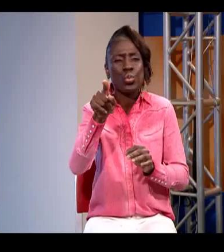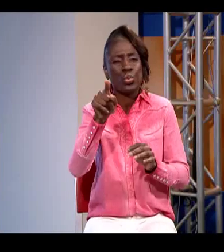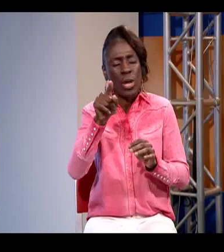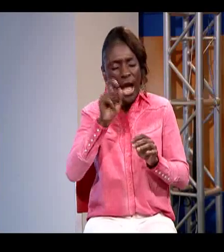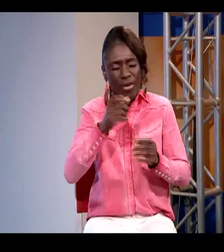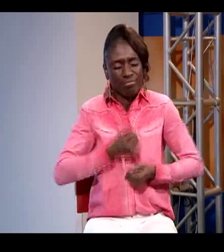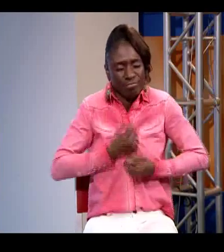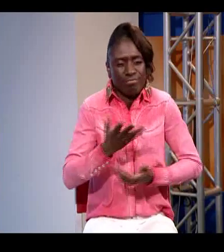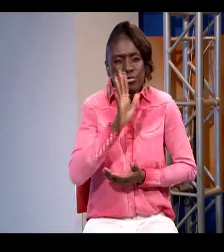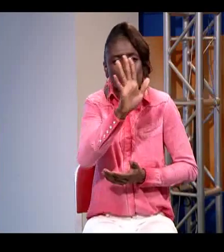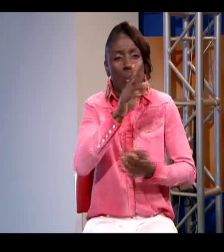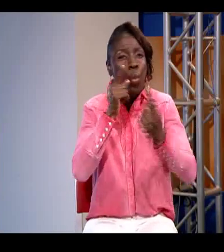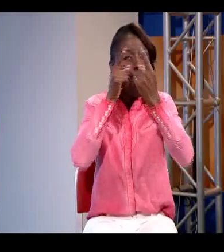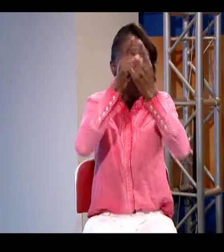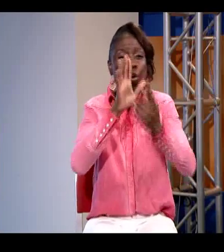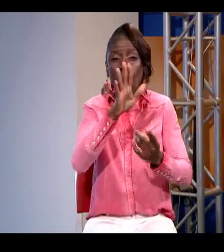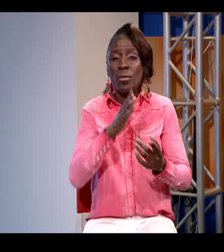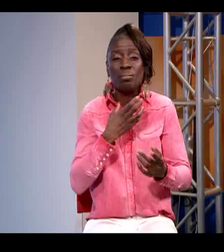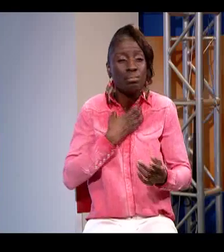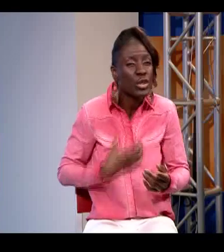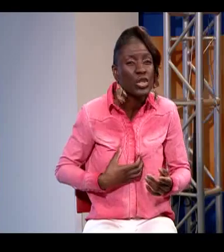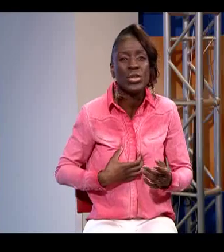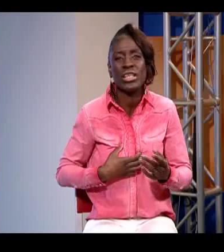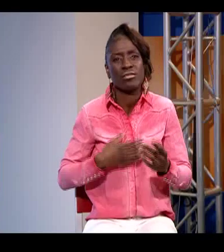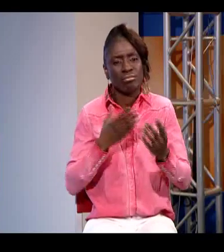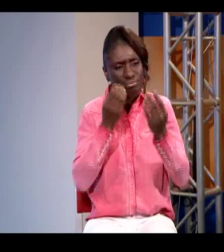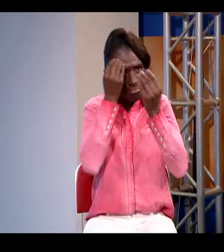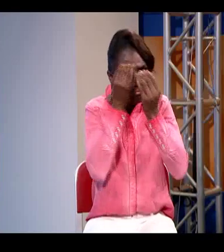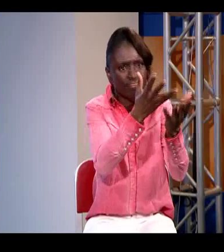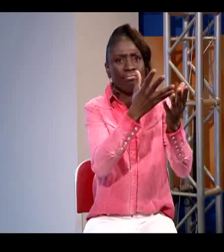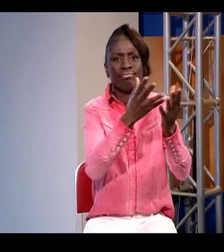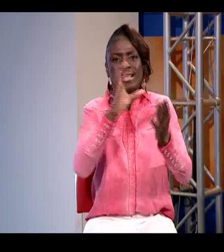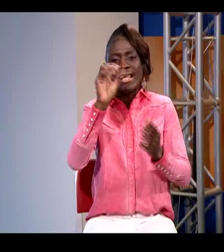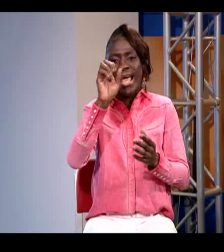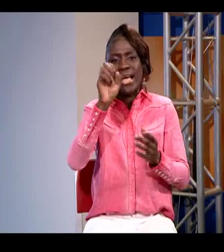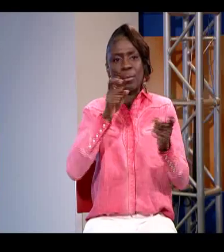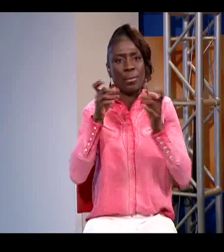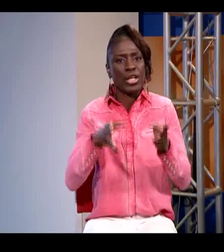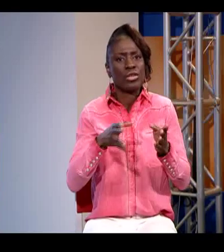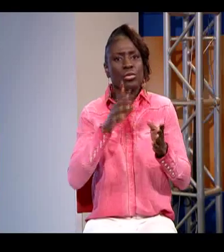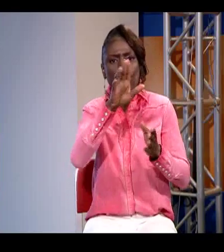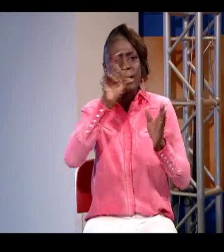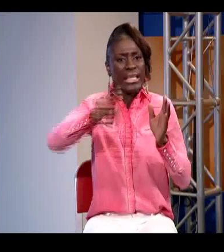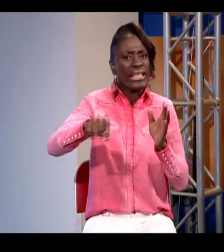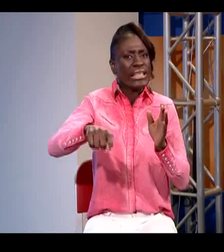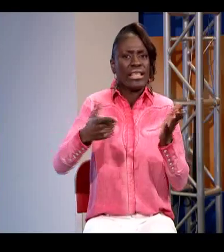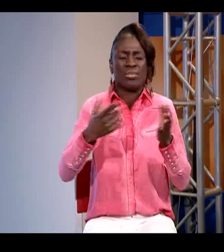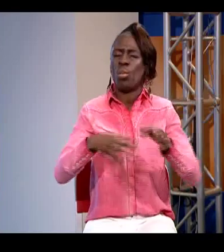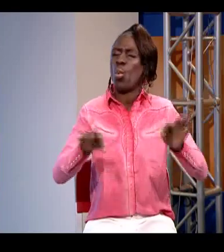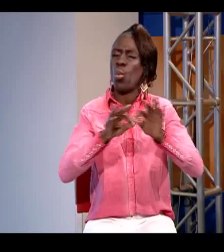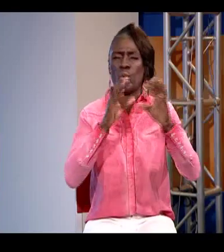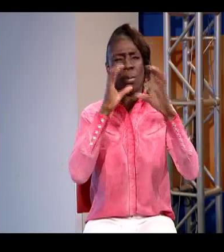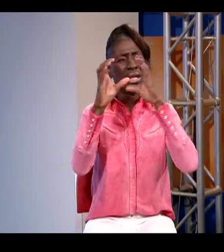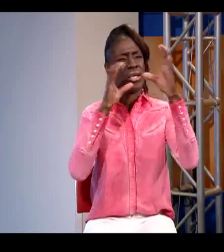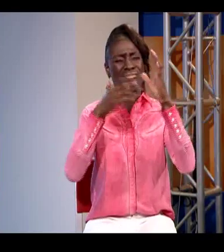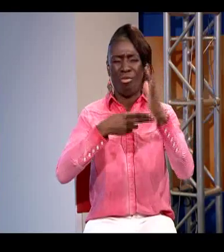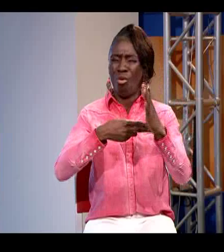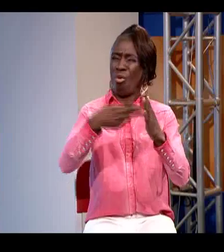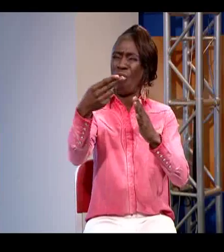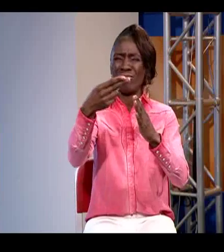do this it's important that everyone is able to express what they want to do get their desires out there and you can talk with your case manager let them know what they